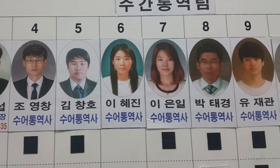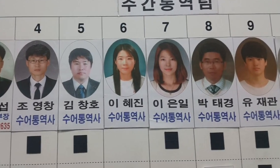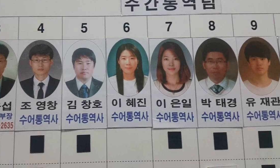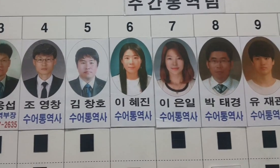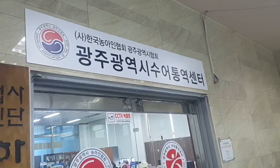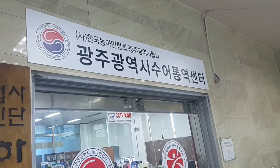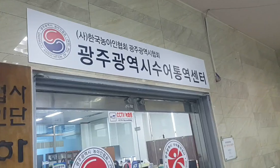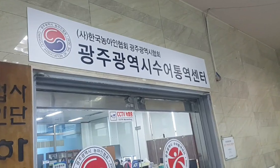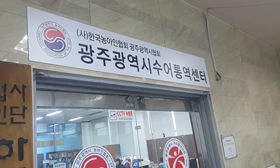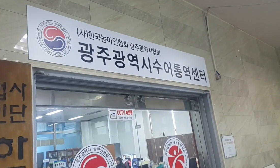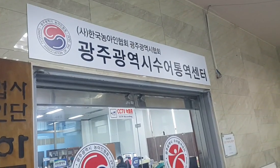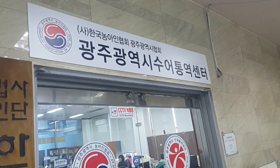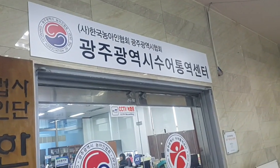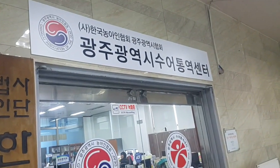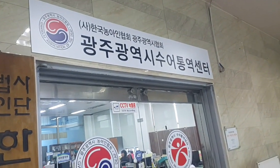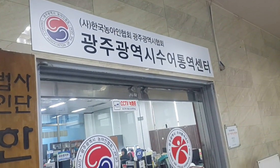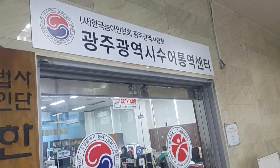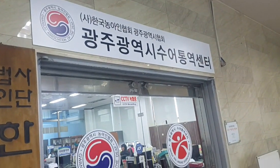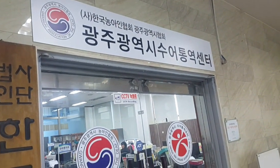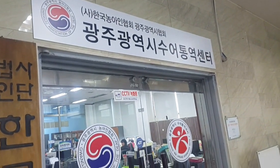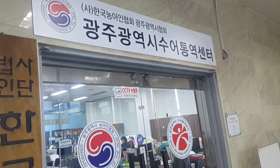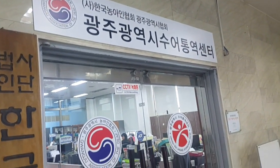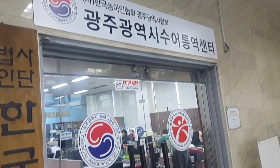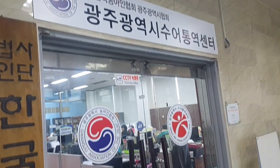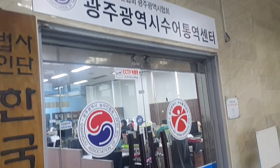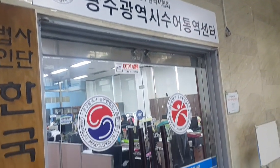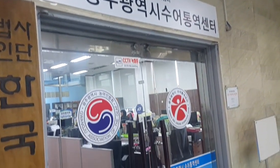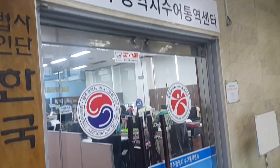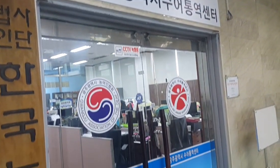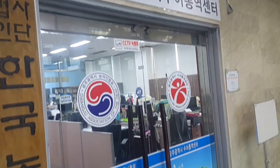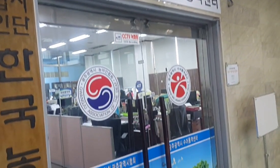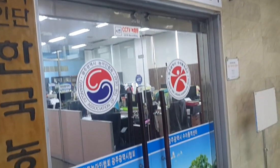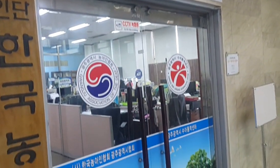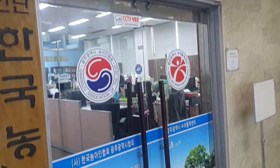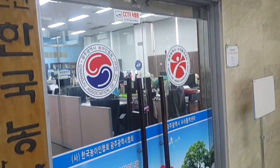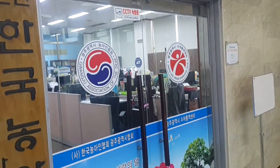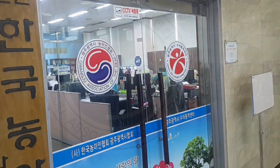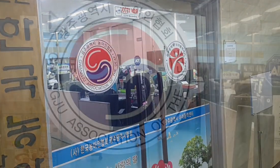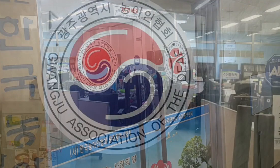I'm happy to I'm I'm She's so happy. I'm happy.